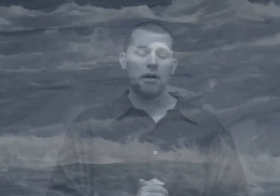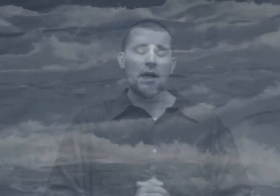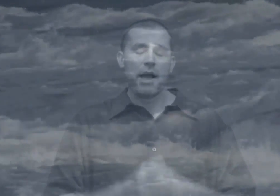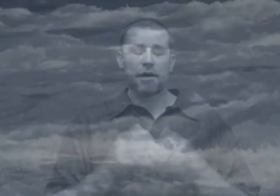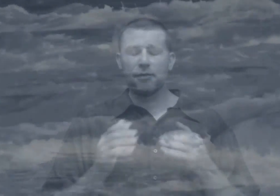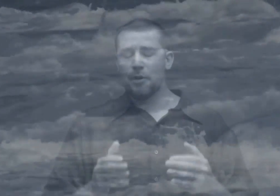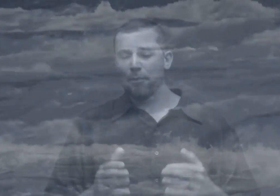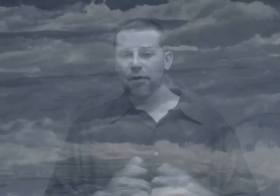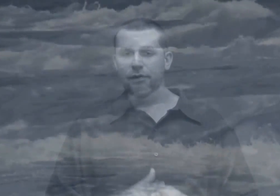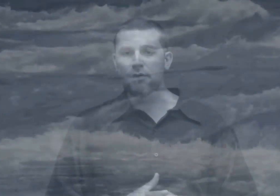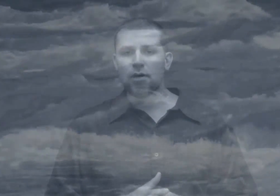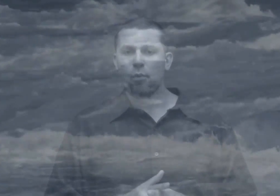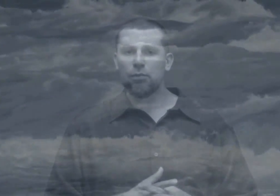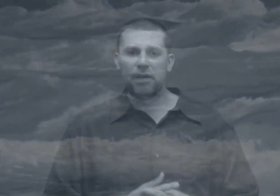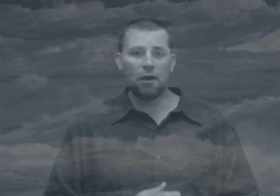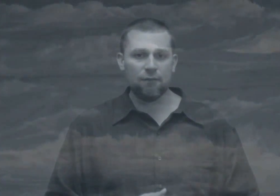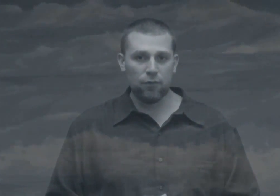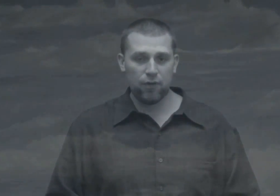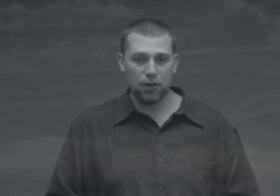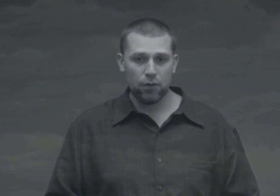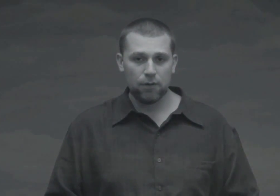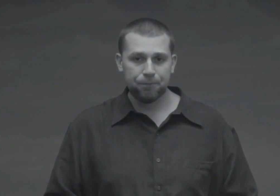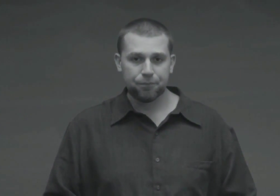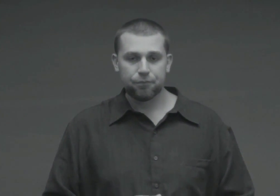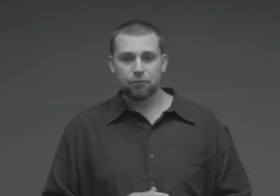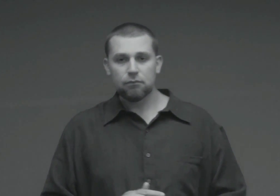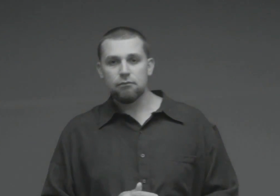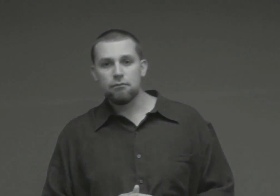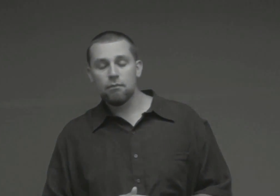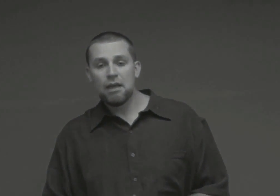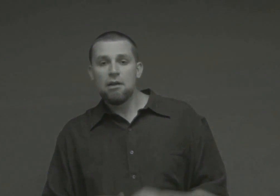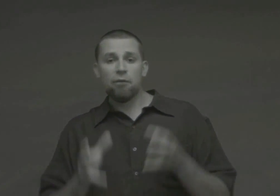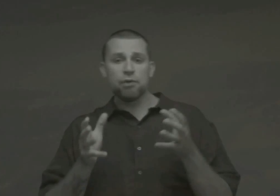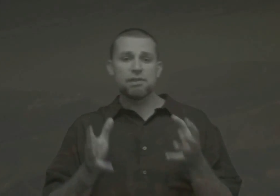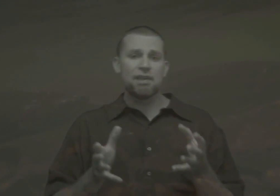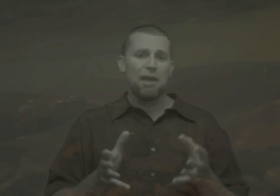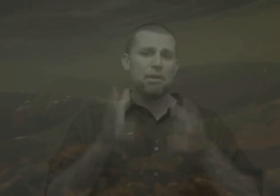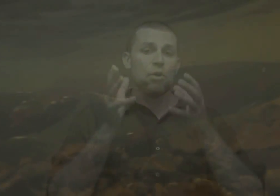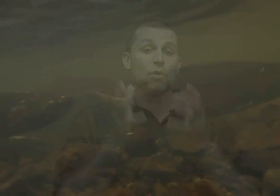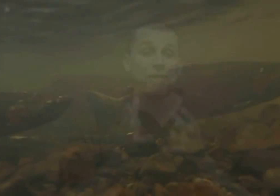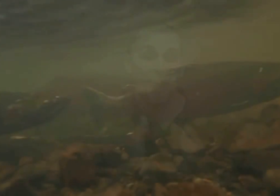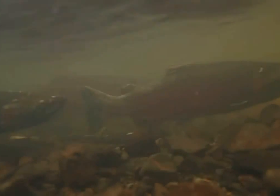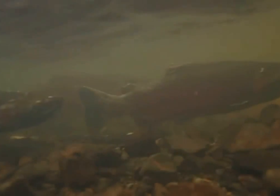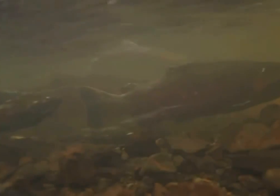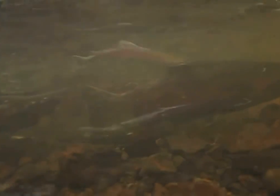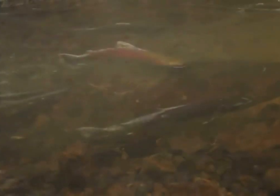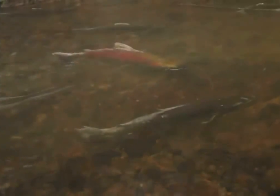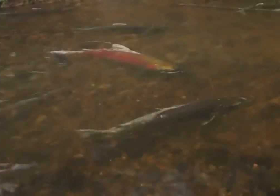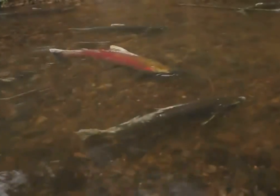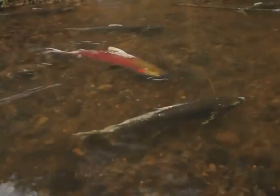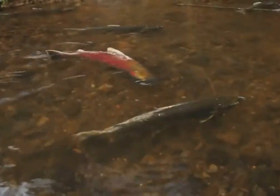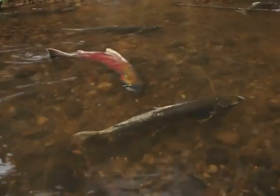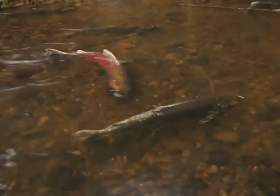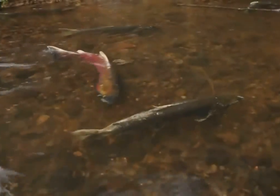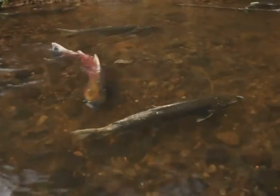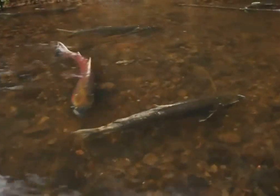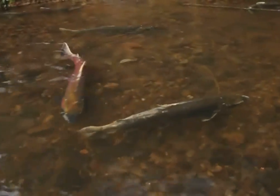and his purpose would be unfulfilled. For the salmon who does reach it back home, he will have